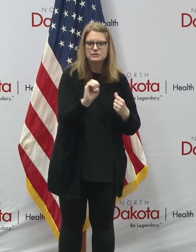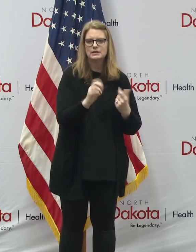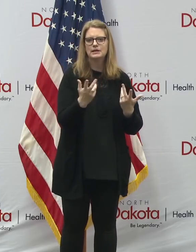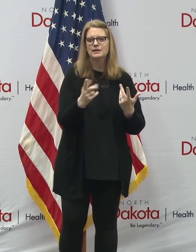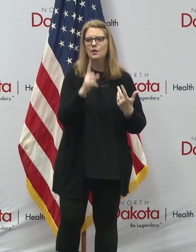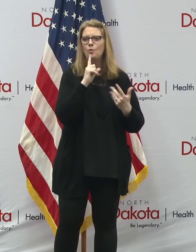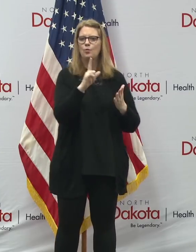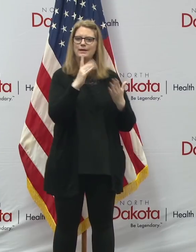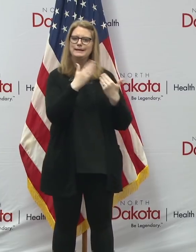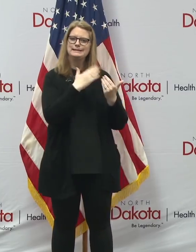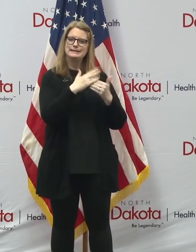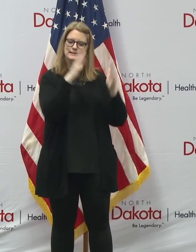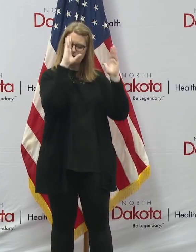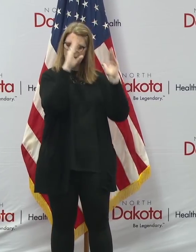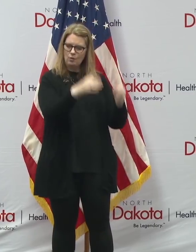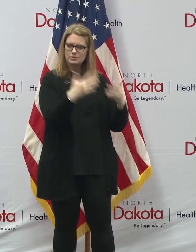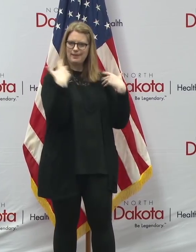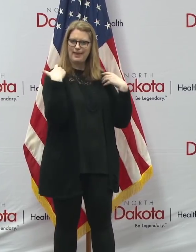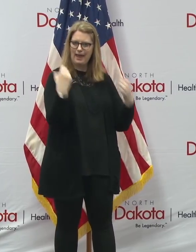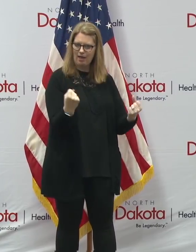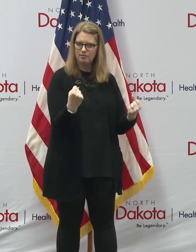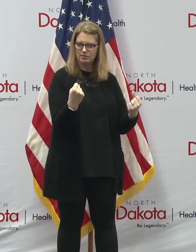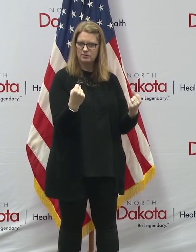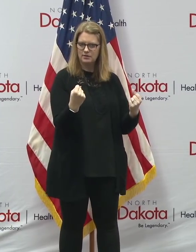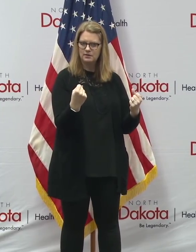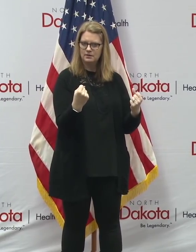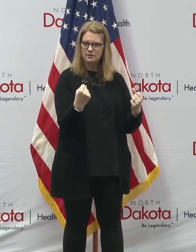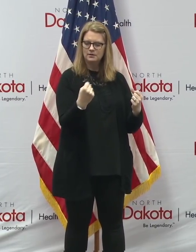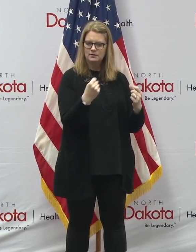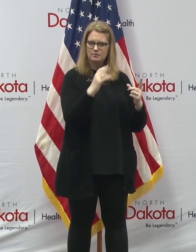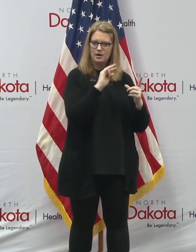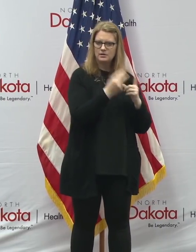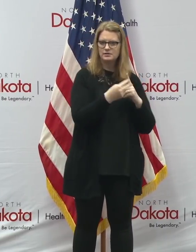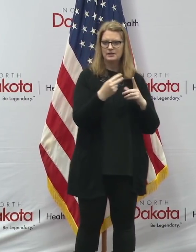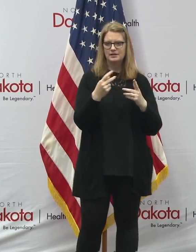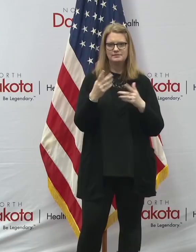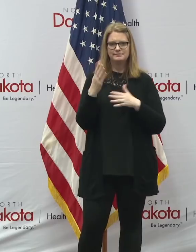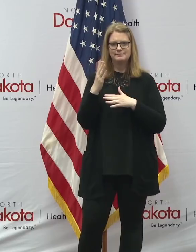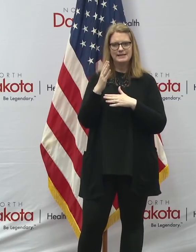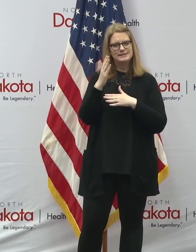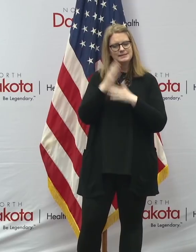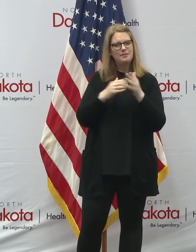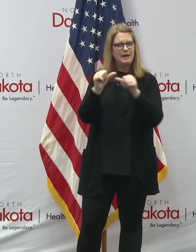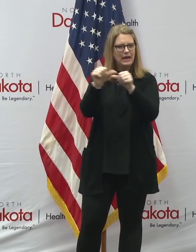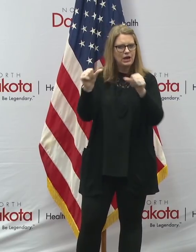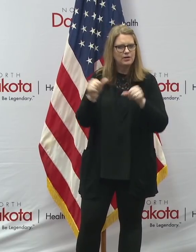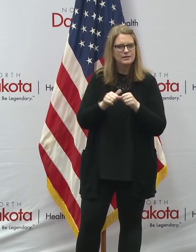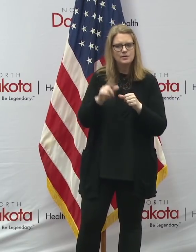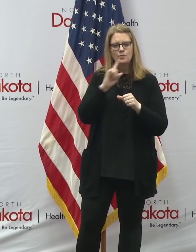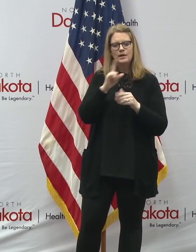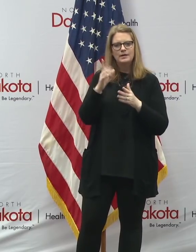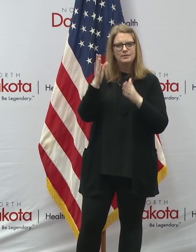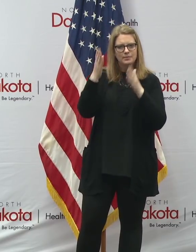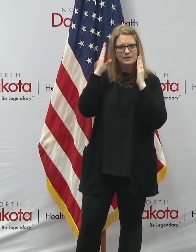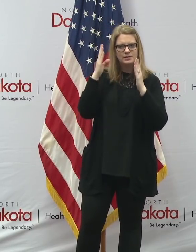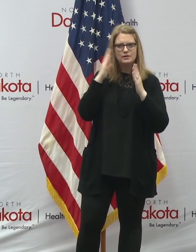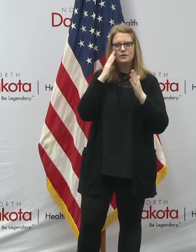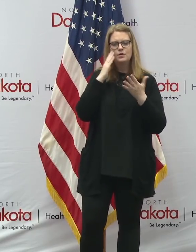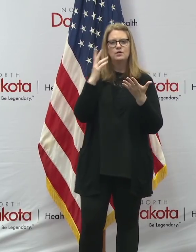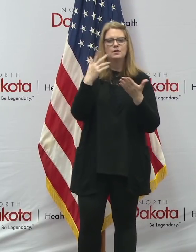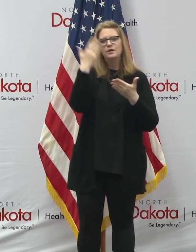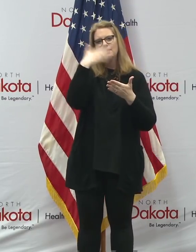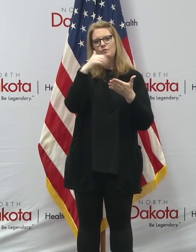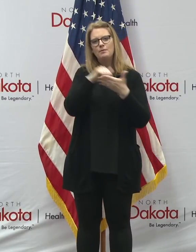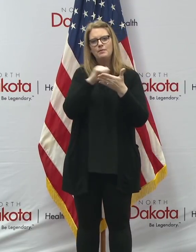on the health aspects. So I know in our major markets, we've had a lot of attention paid, including, you know, front page stories on the